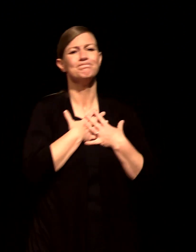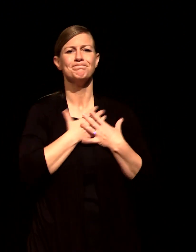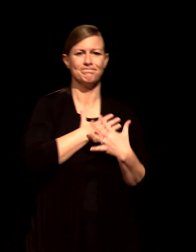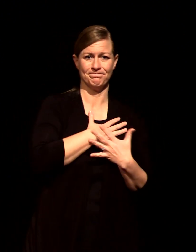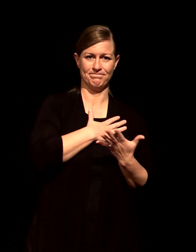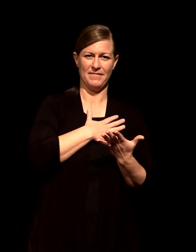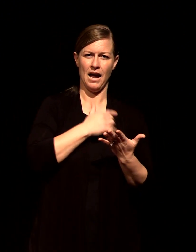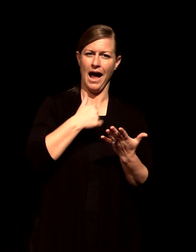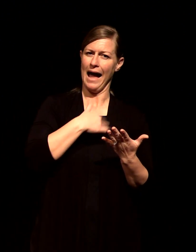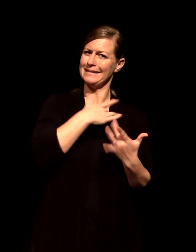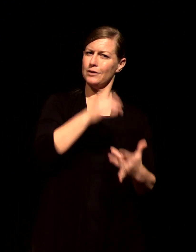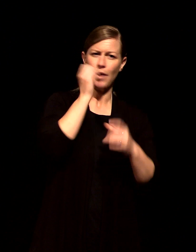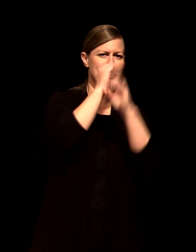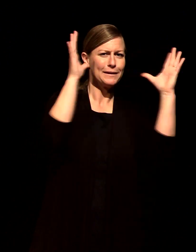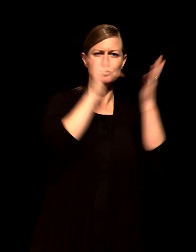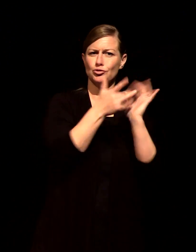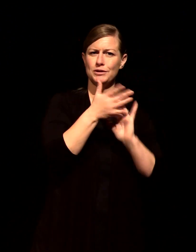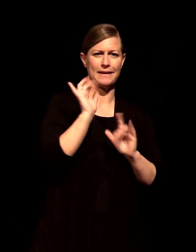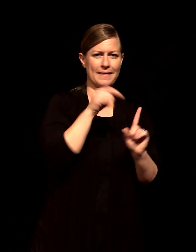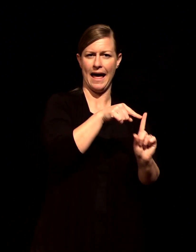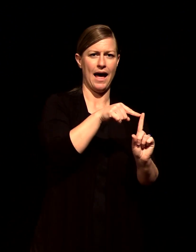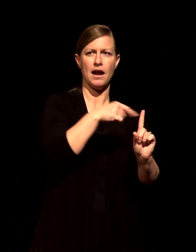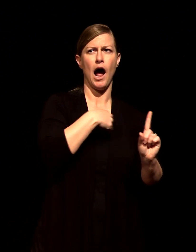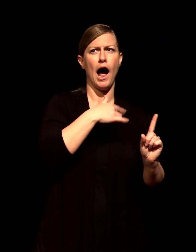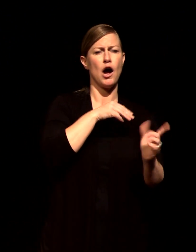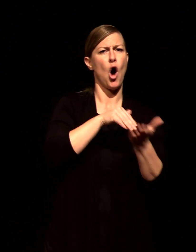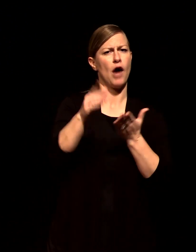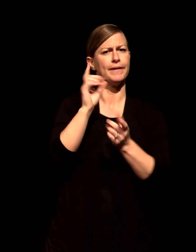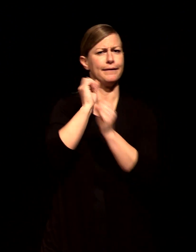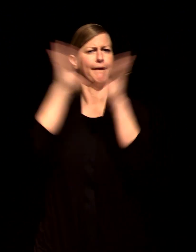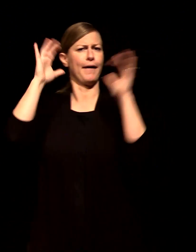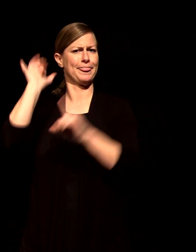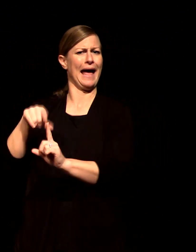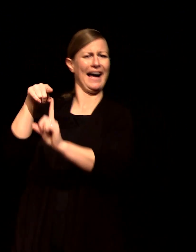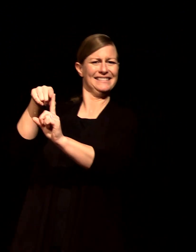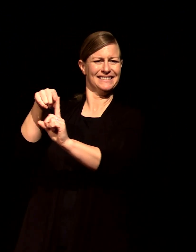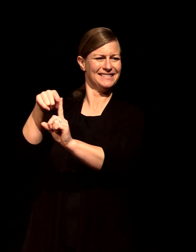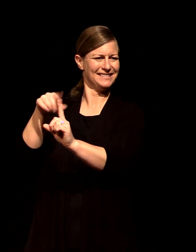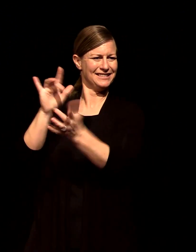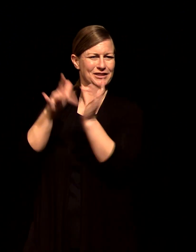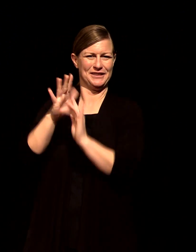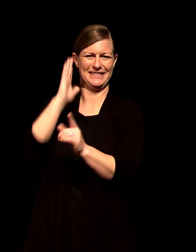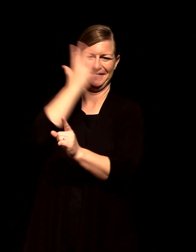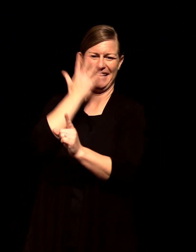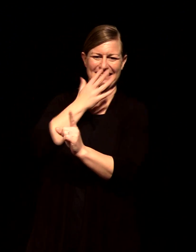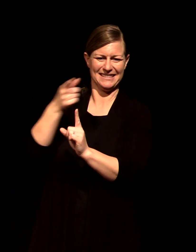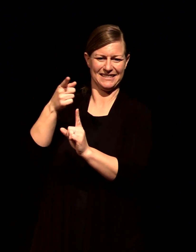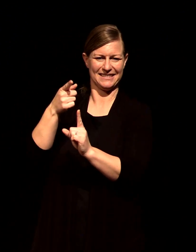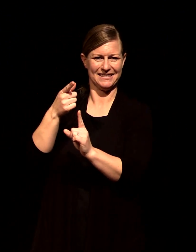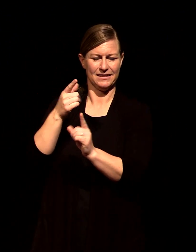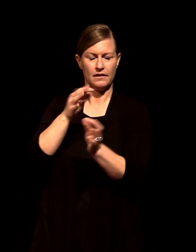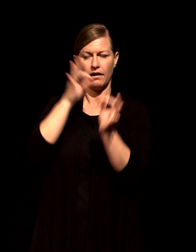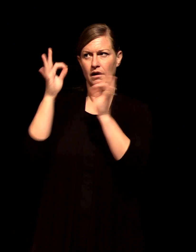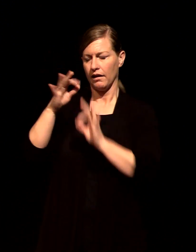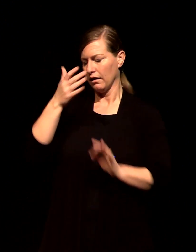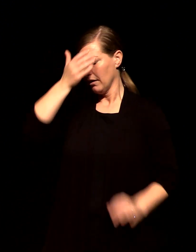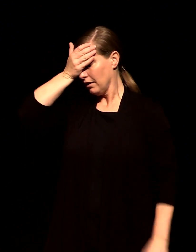looks a lot like this if I'm honest this is the picture of Jesus that I have far too often